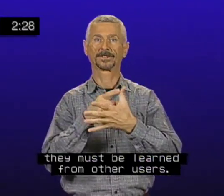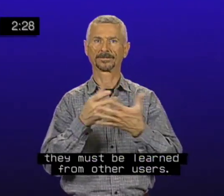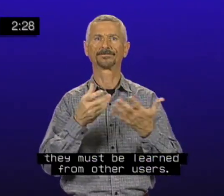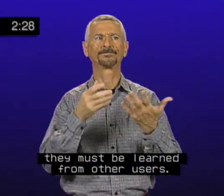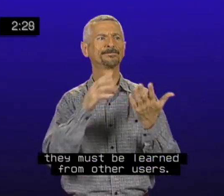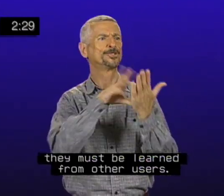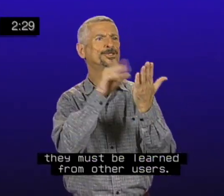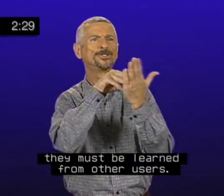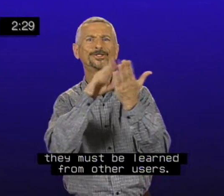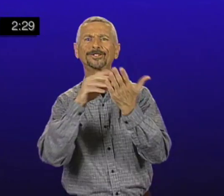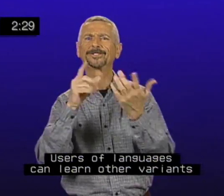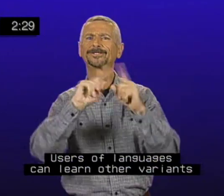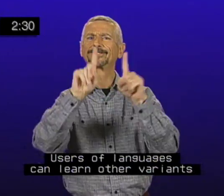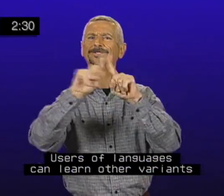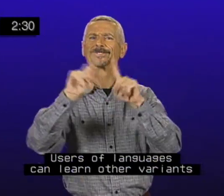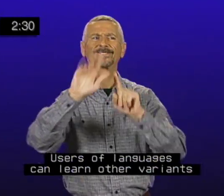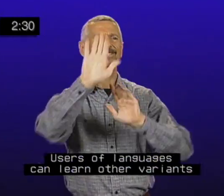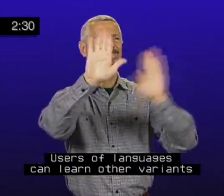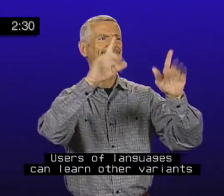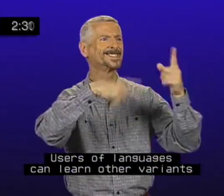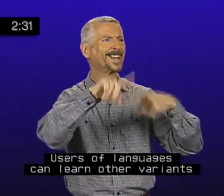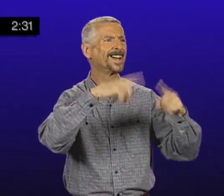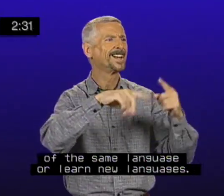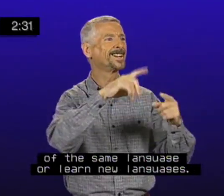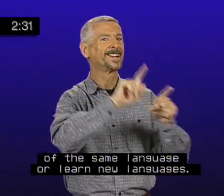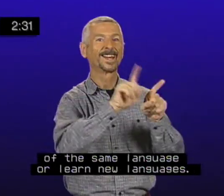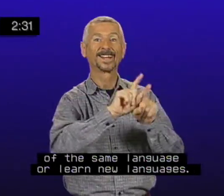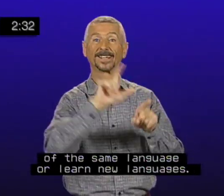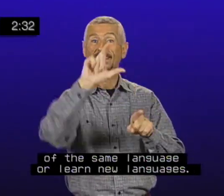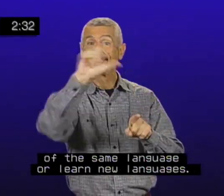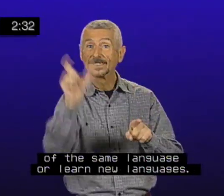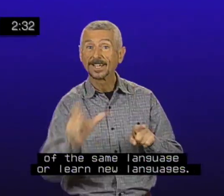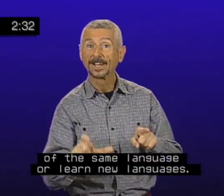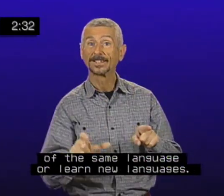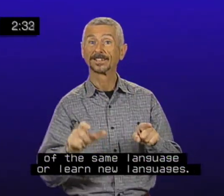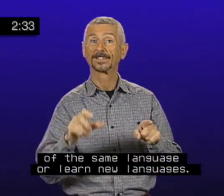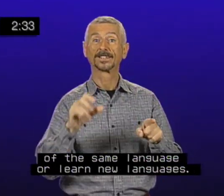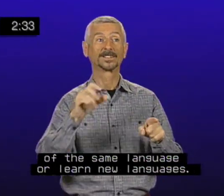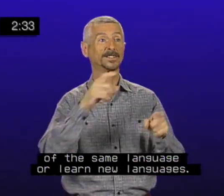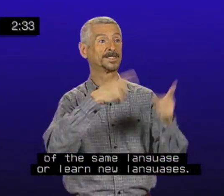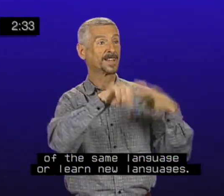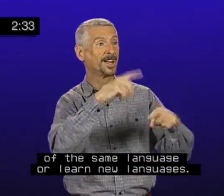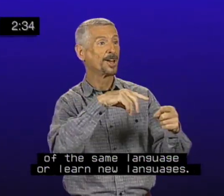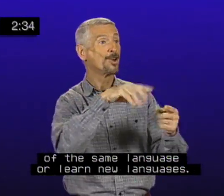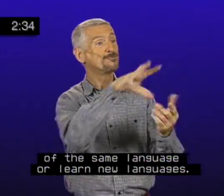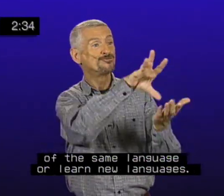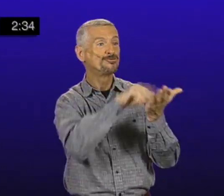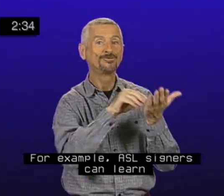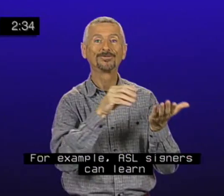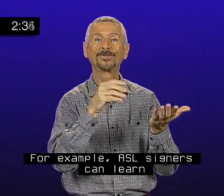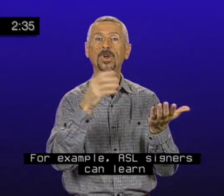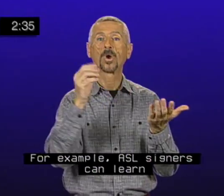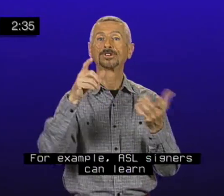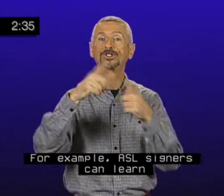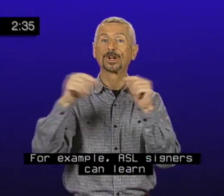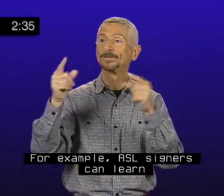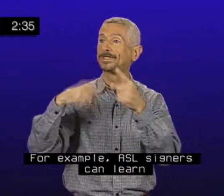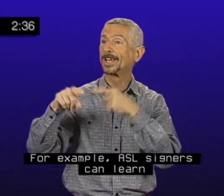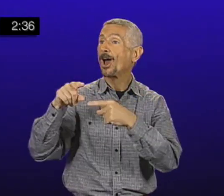Users of languages can learn other variants of the same language or learn new languages. For example, ASL signers can learn Italian or